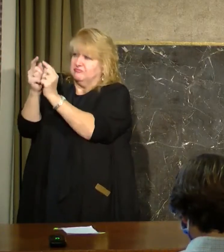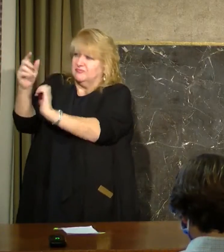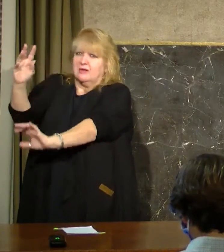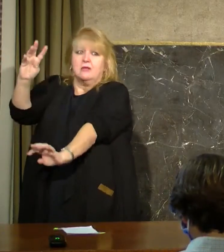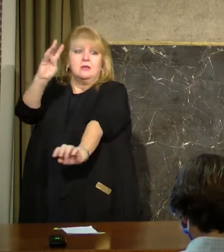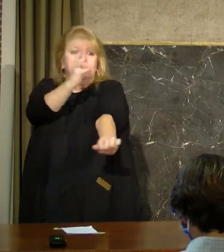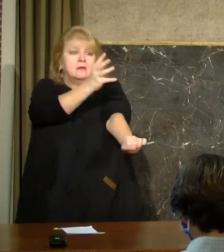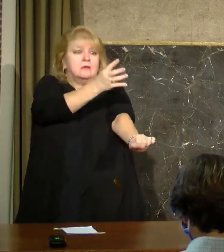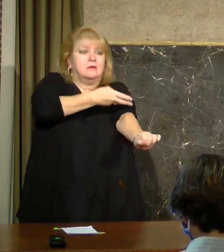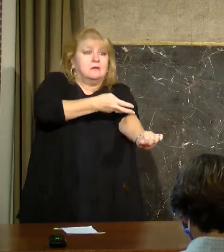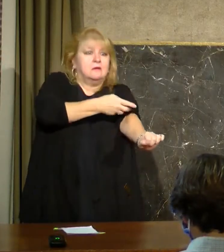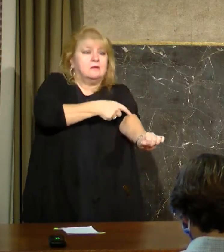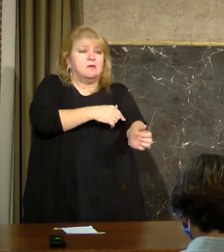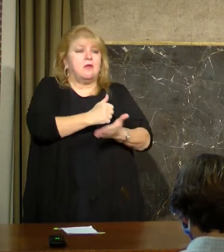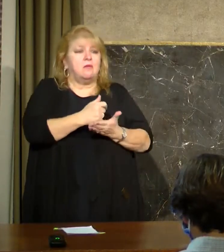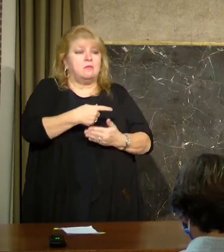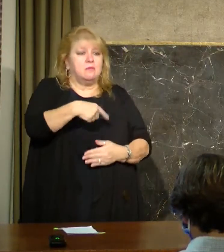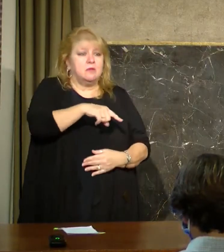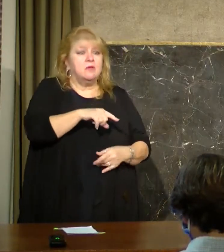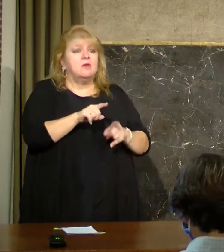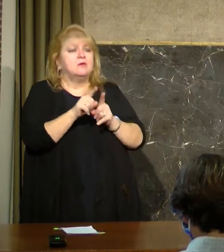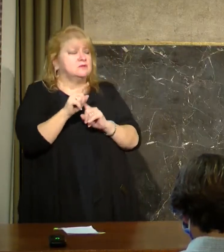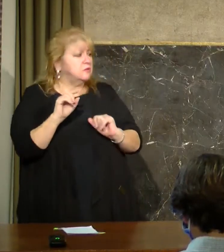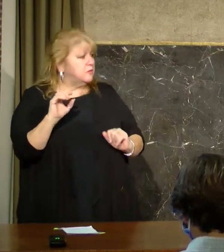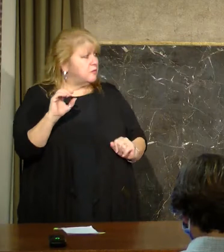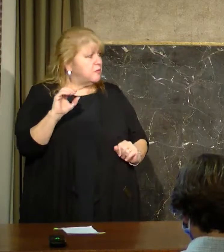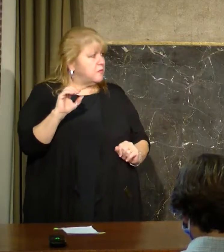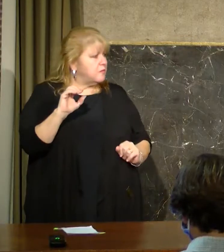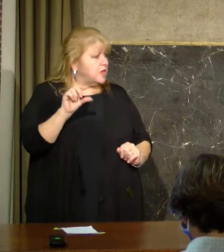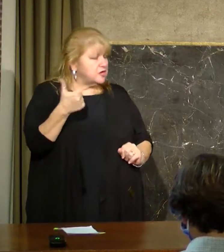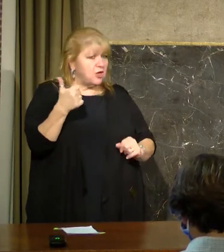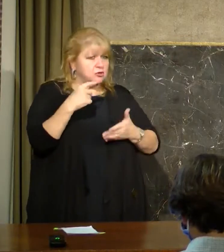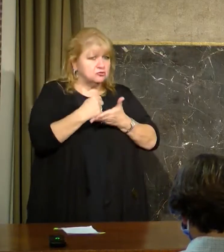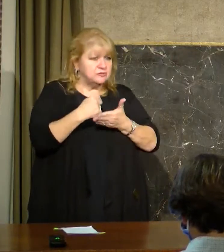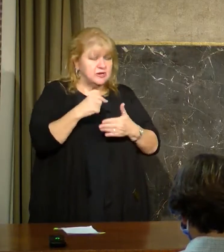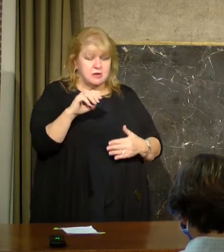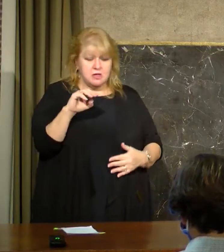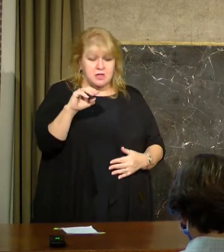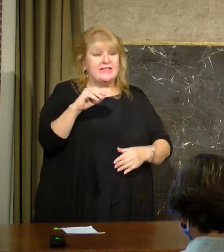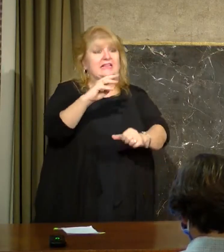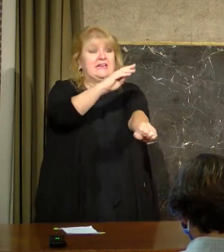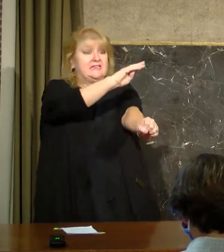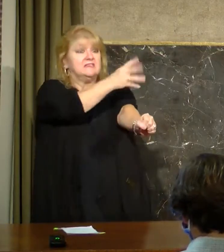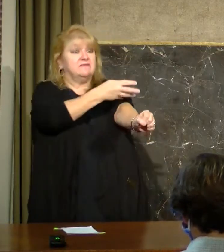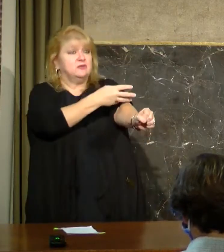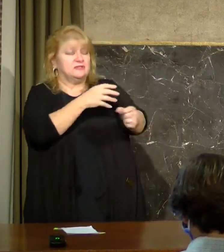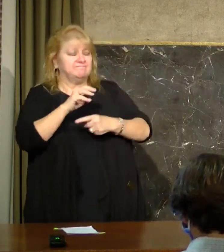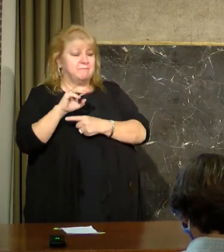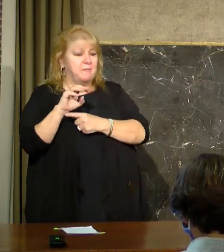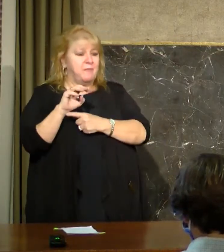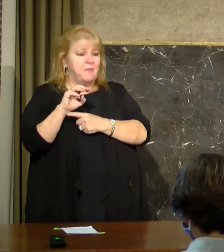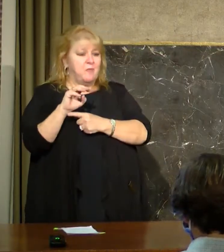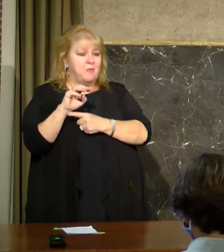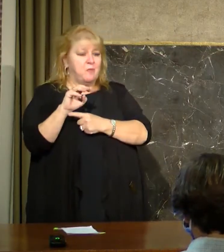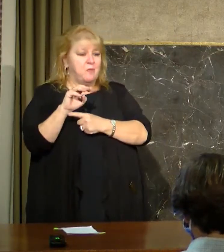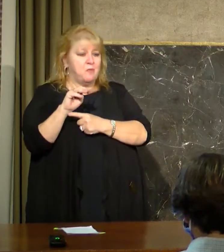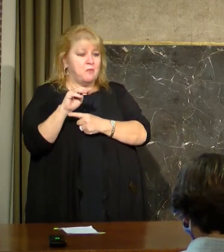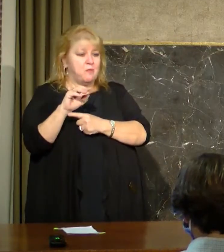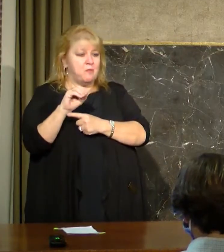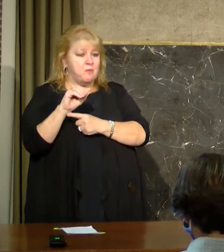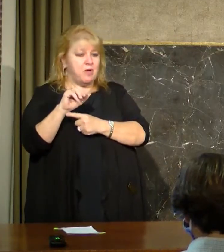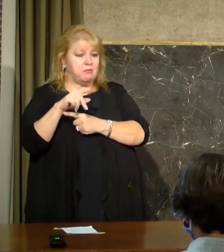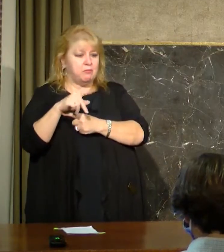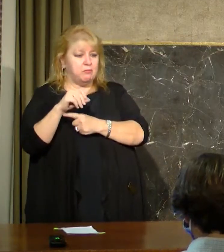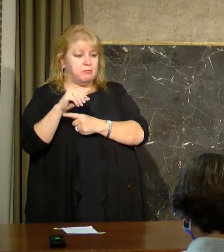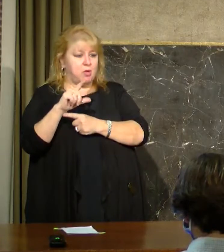of the monoclonal antibodies treatments. These are infusions that if someone tests